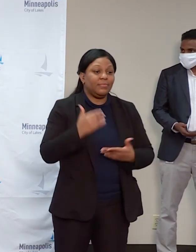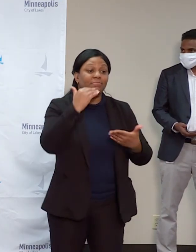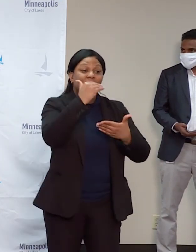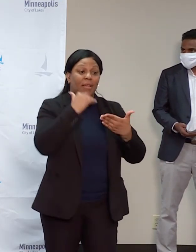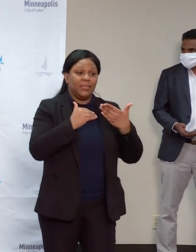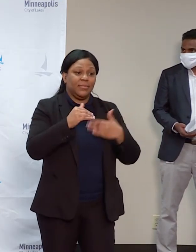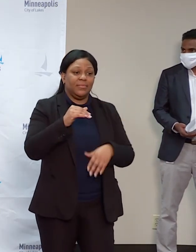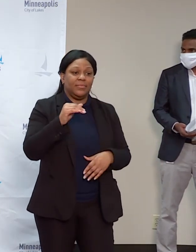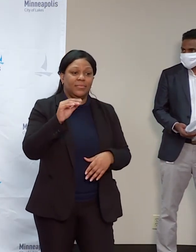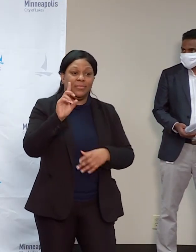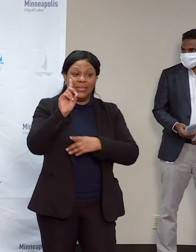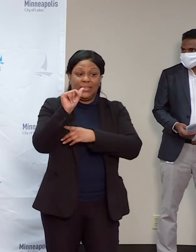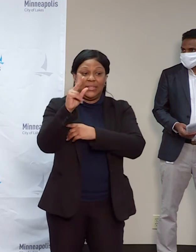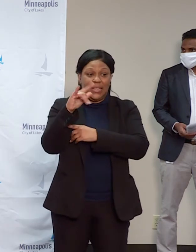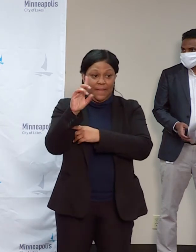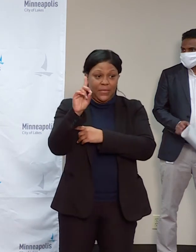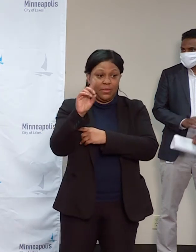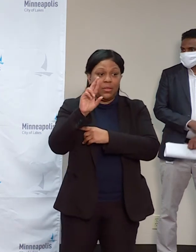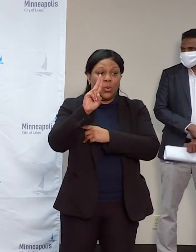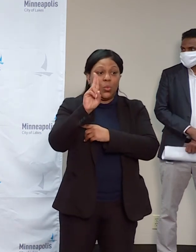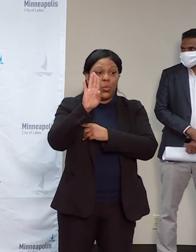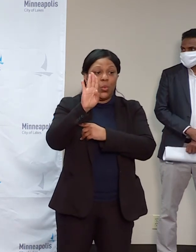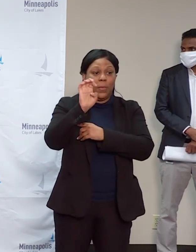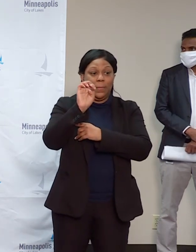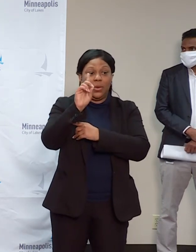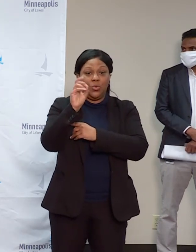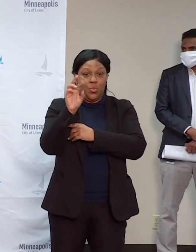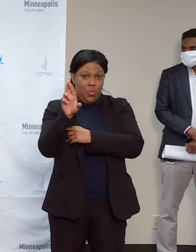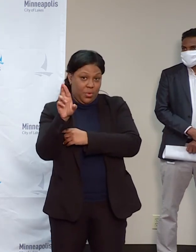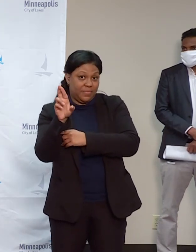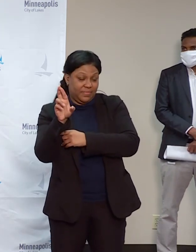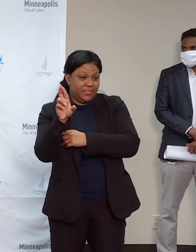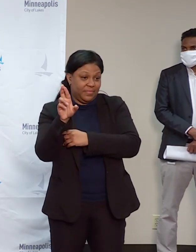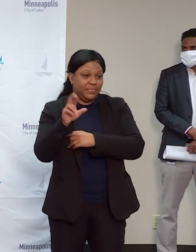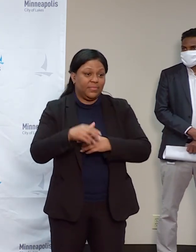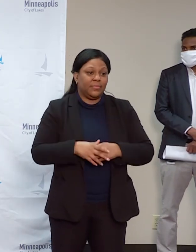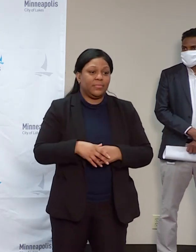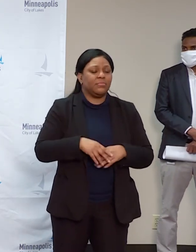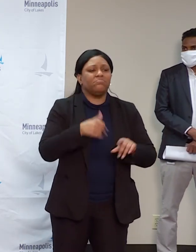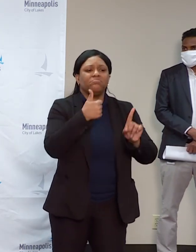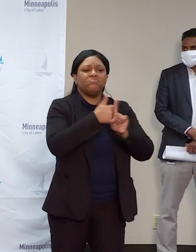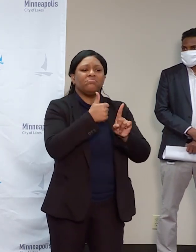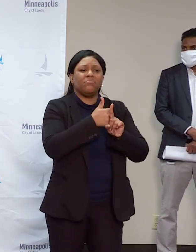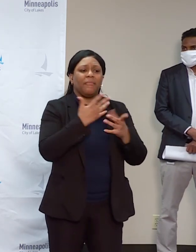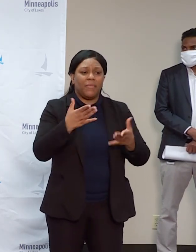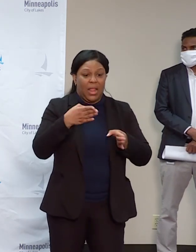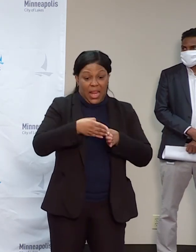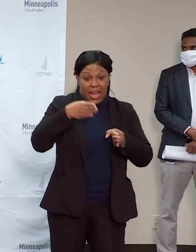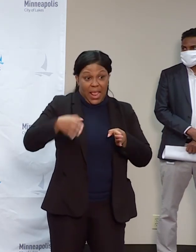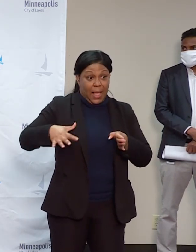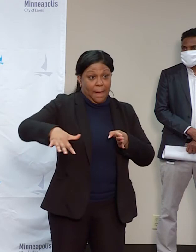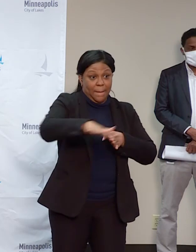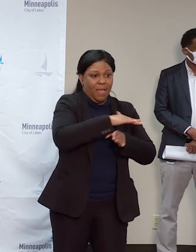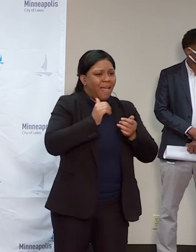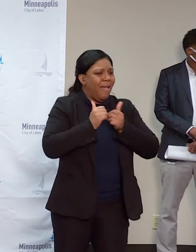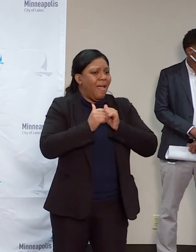going to give a rundown on the toolkit that he's been creating for neighborhoods to allow for that constant and two-way line of communication.